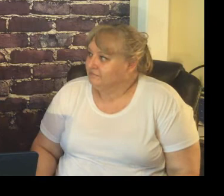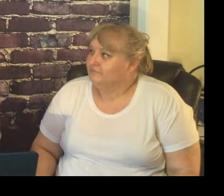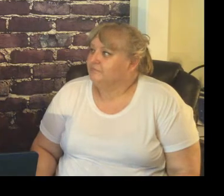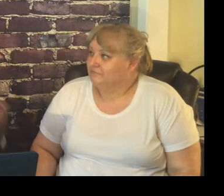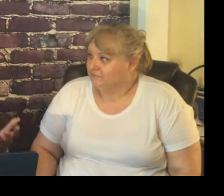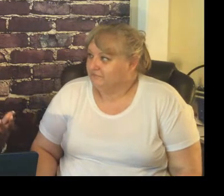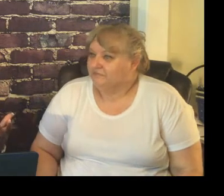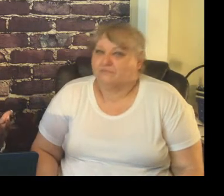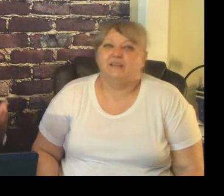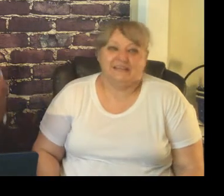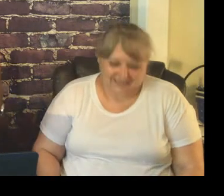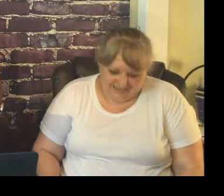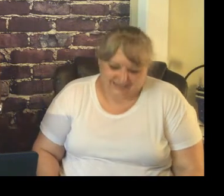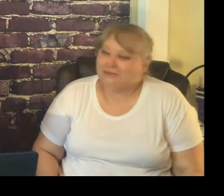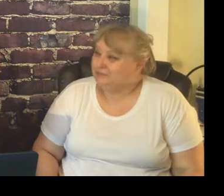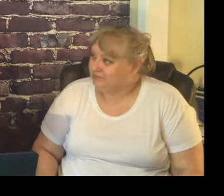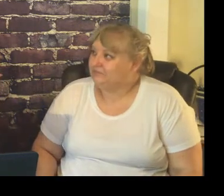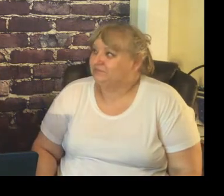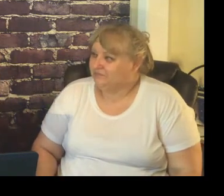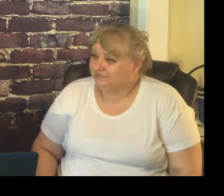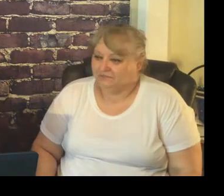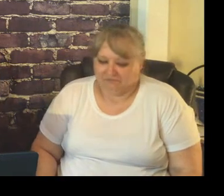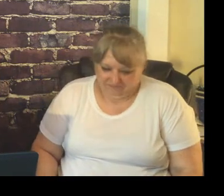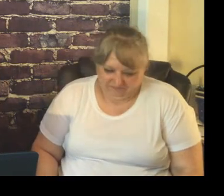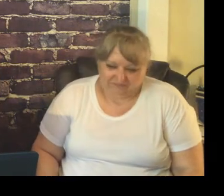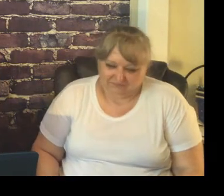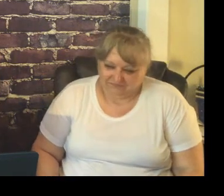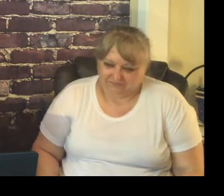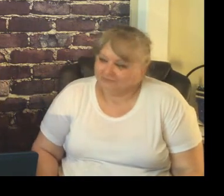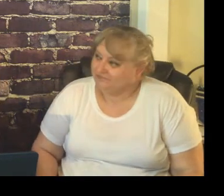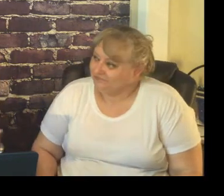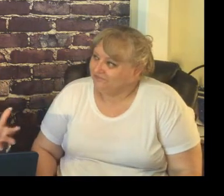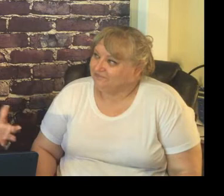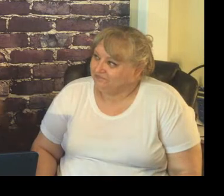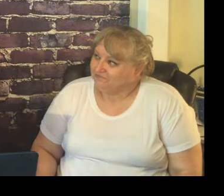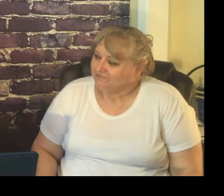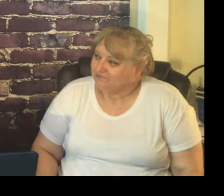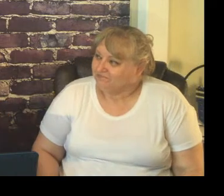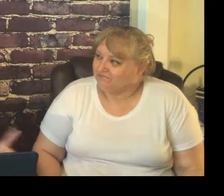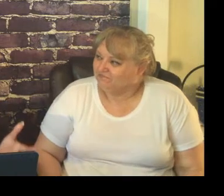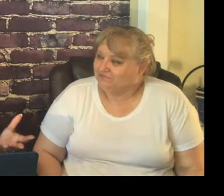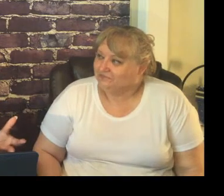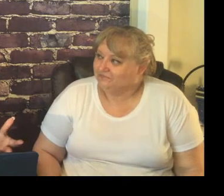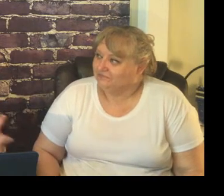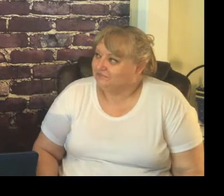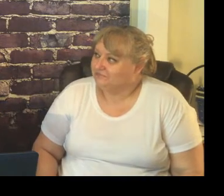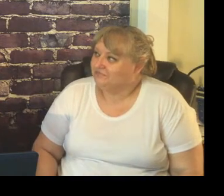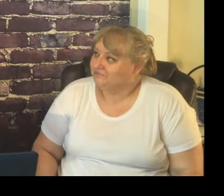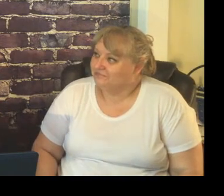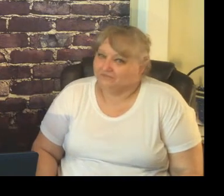themselves it was like I came in and I said okay here's what needs to happen this is how it needs to happen and